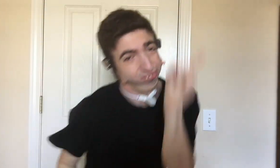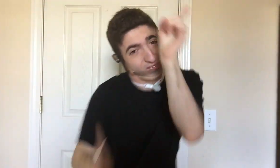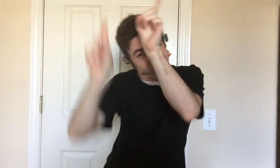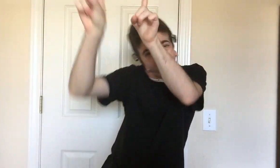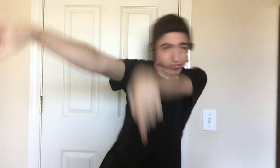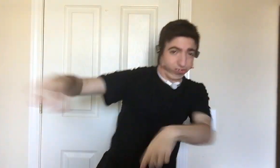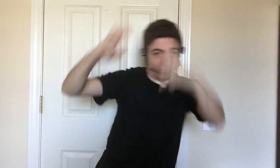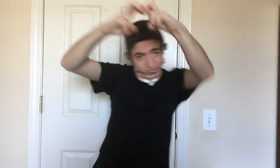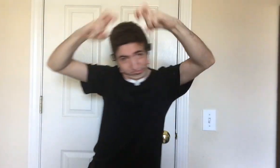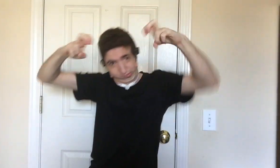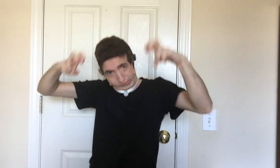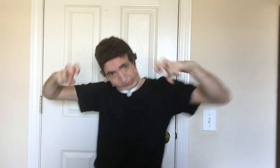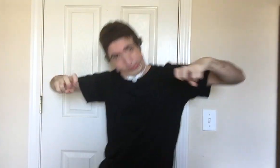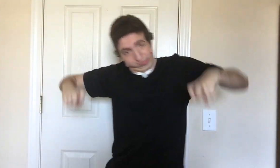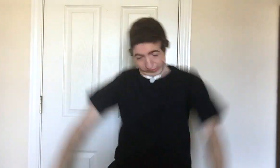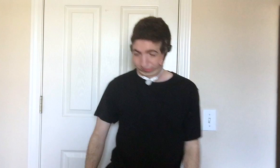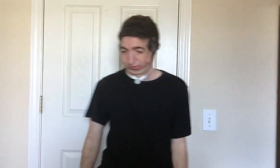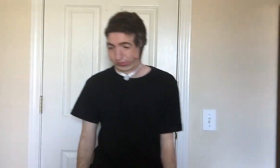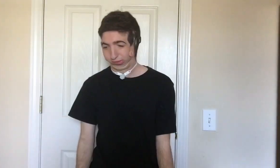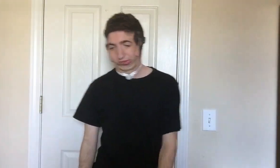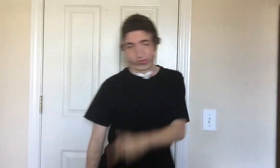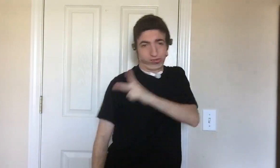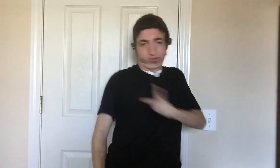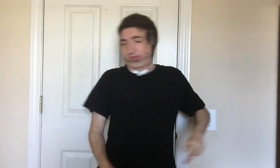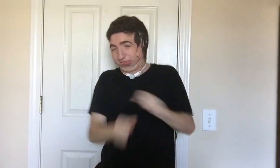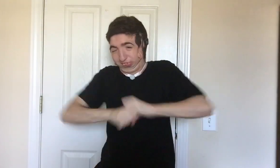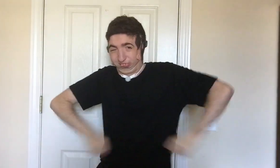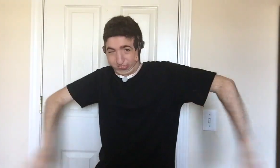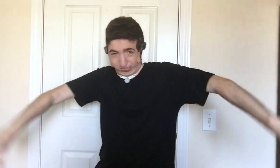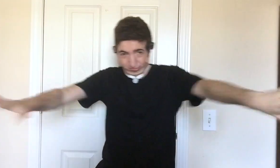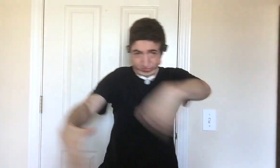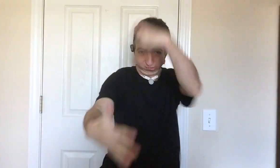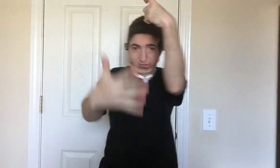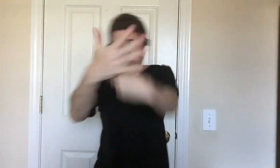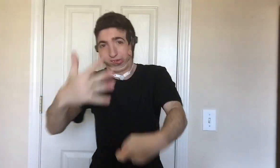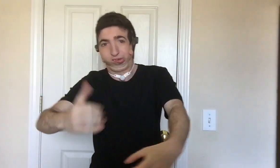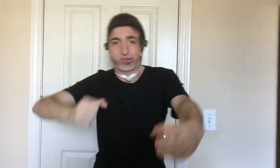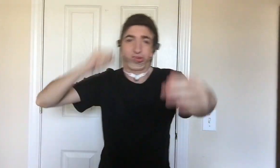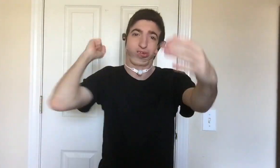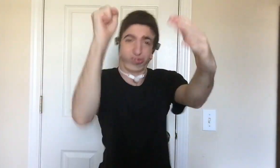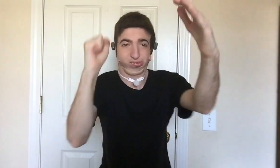for the castle They've got the kingdom locked up